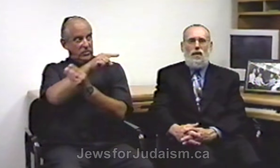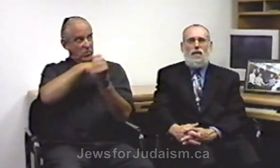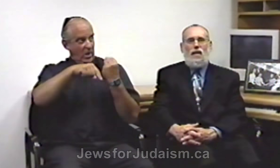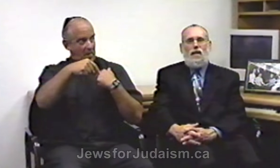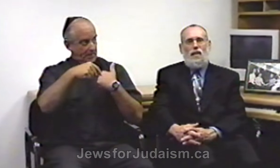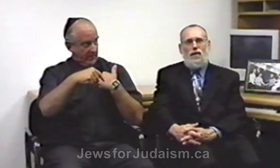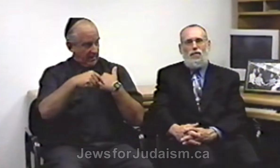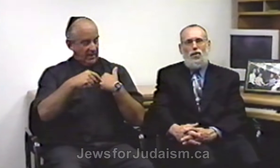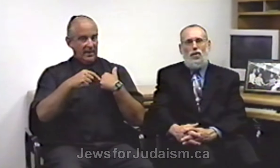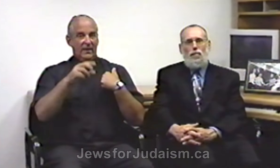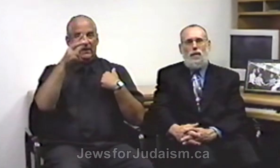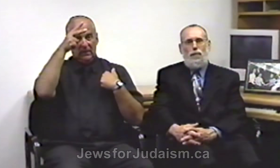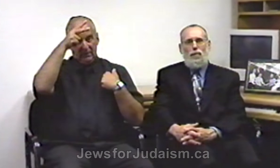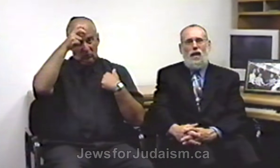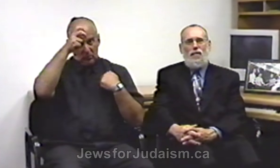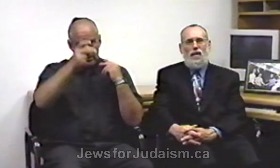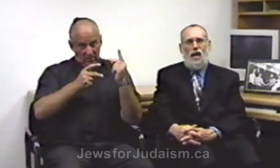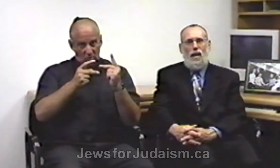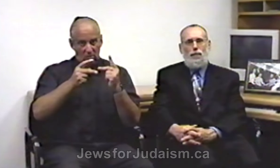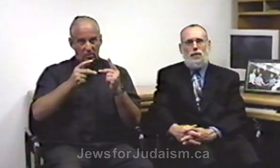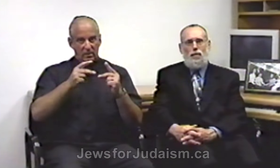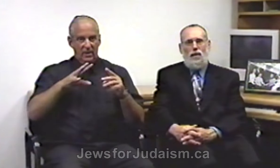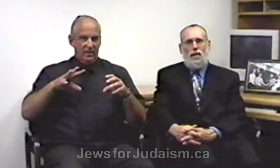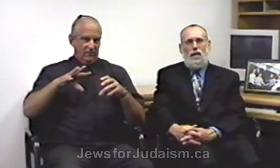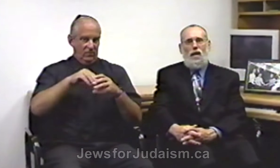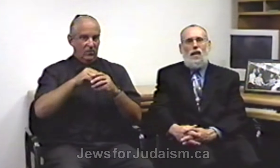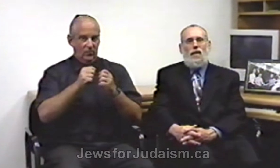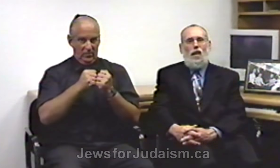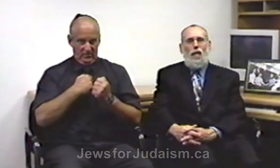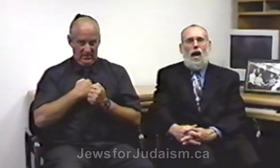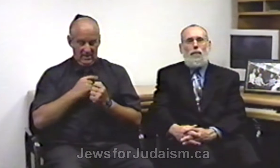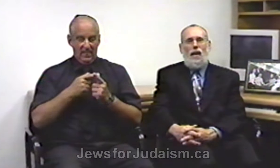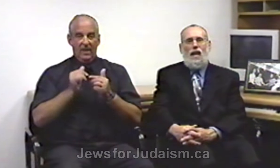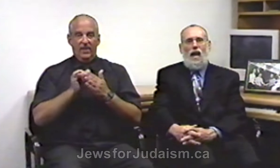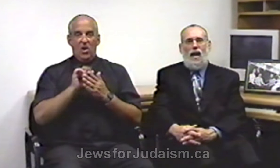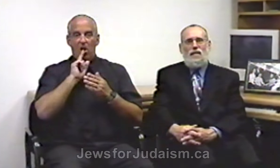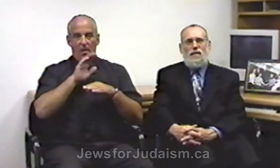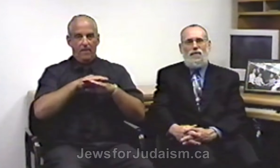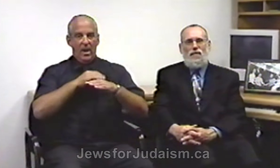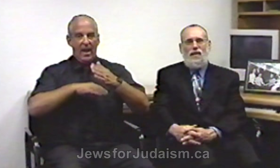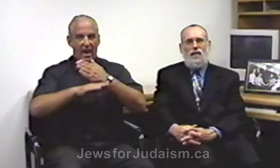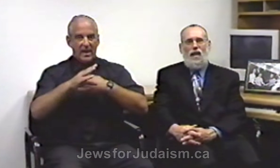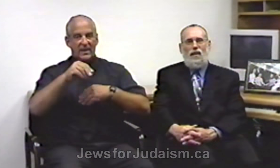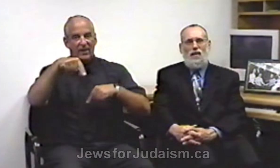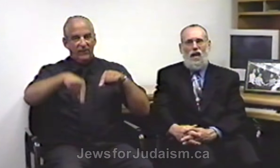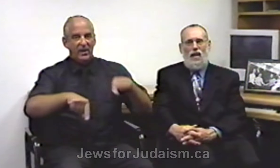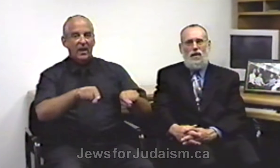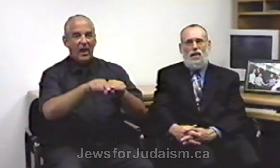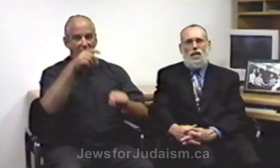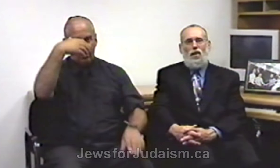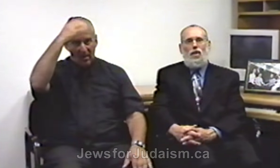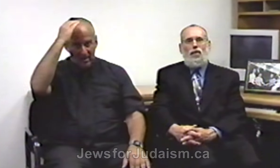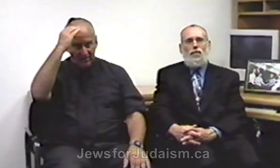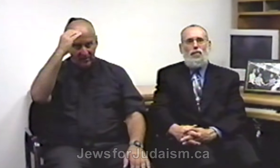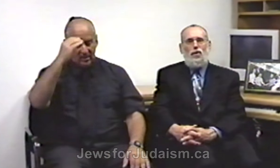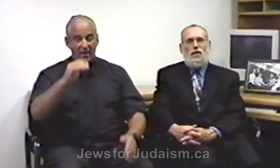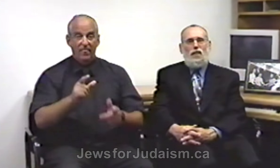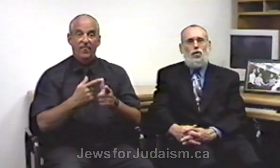evil people have encompassed me they are at my hands and feet like a lion the verse is